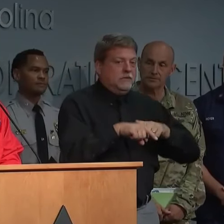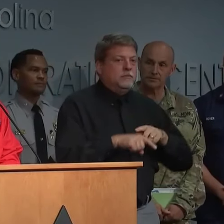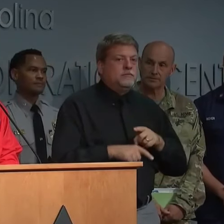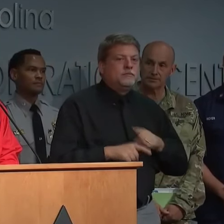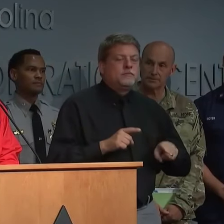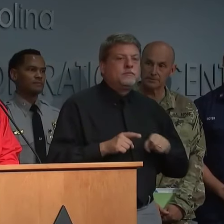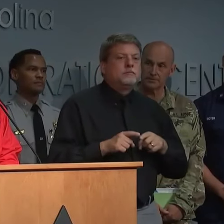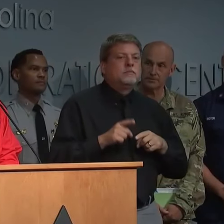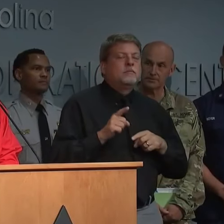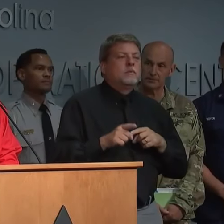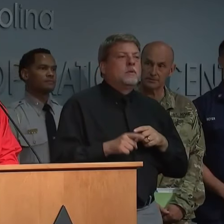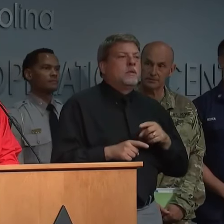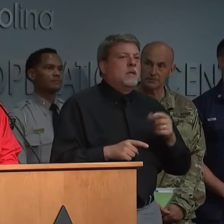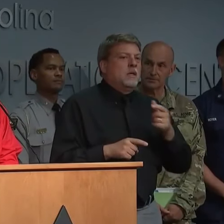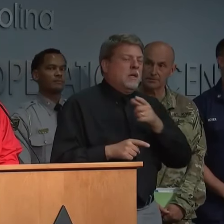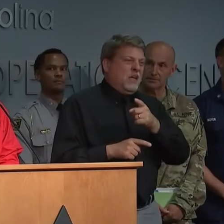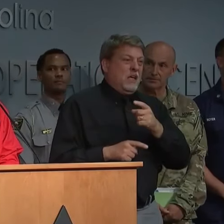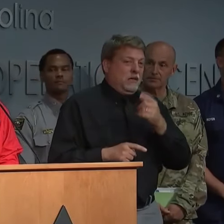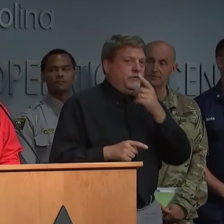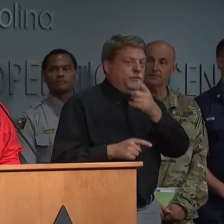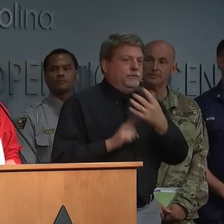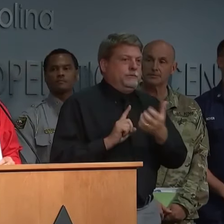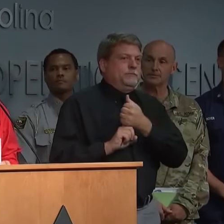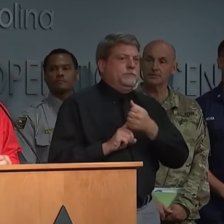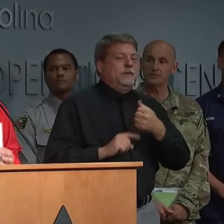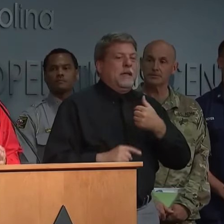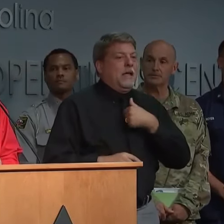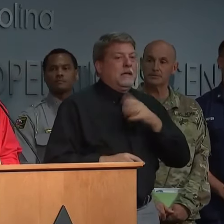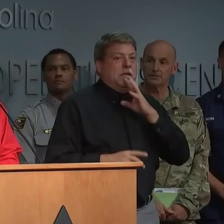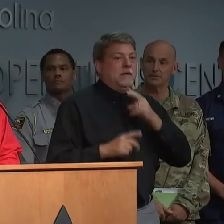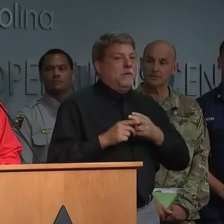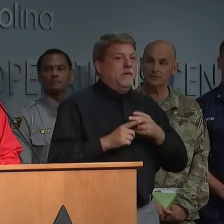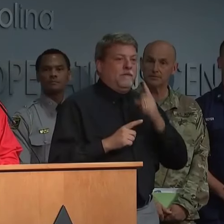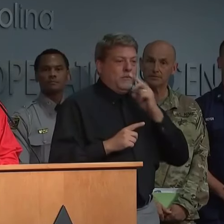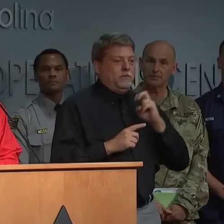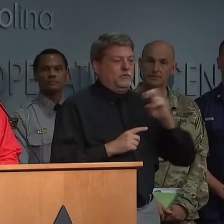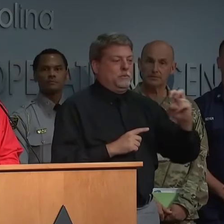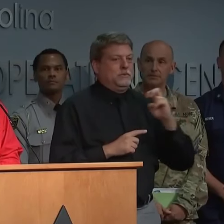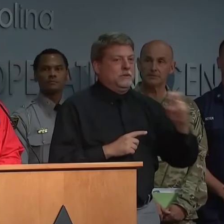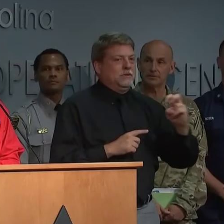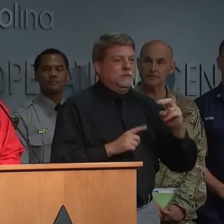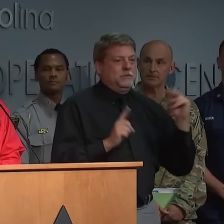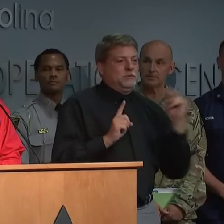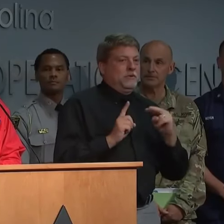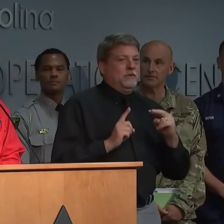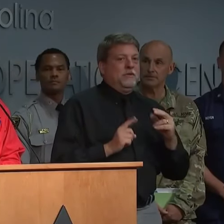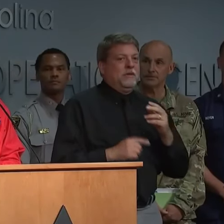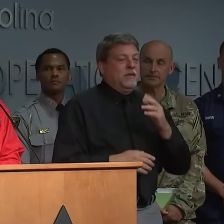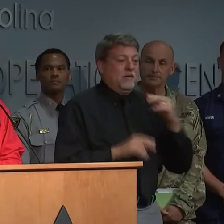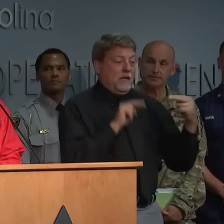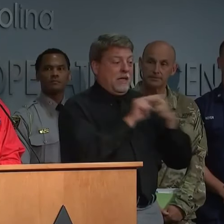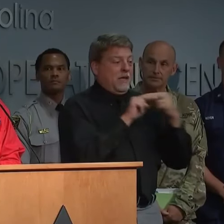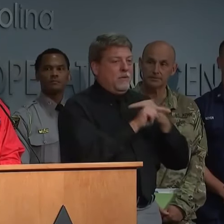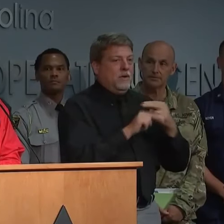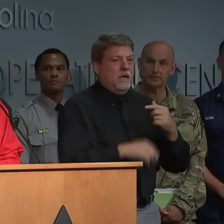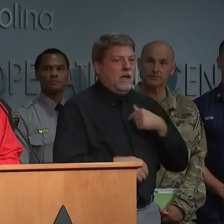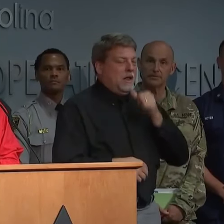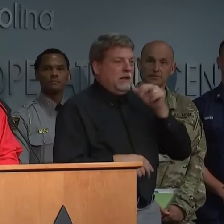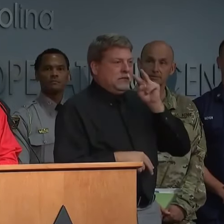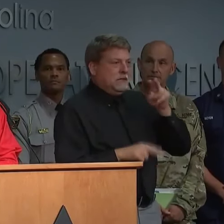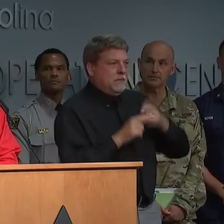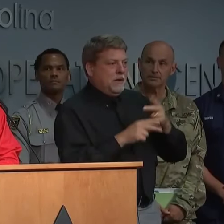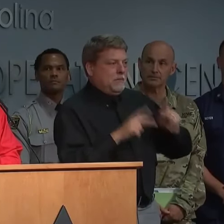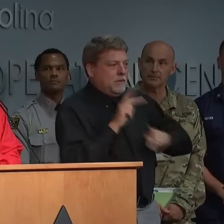on my perspective, I was speaking solely from the transportation. As you know, that doesn't look at the human